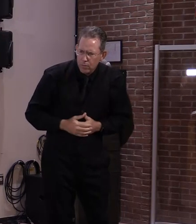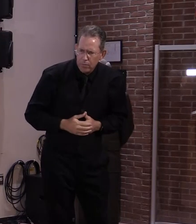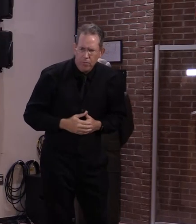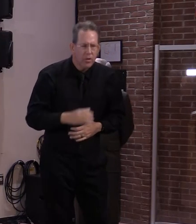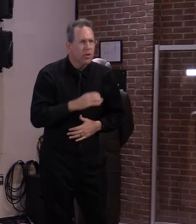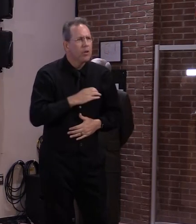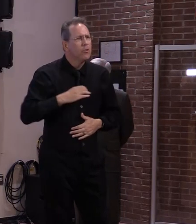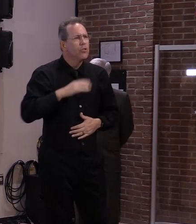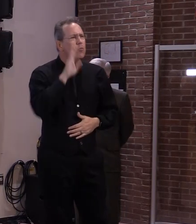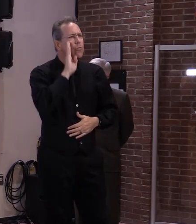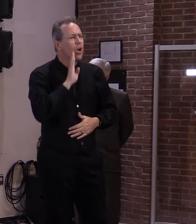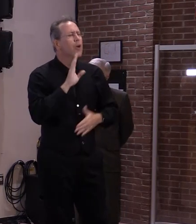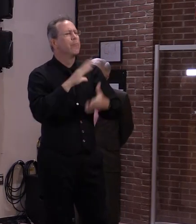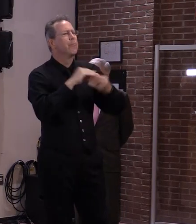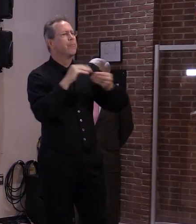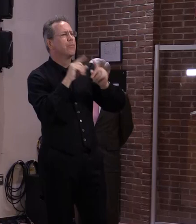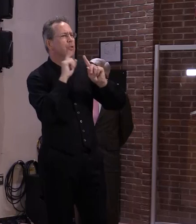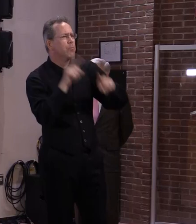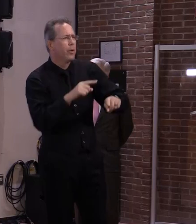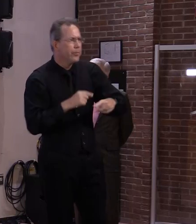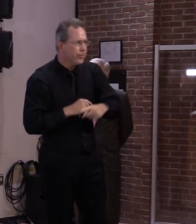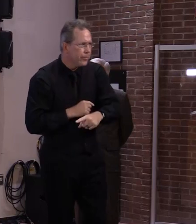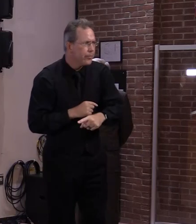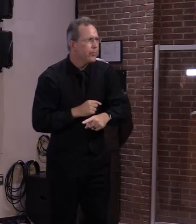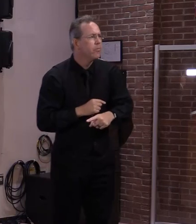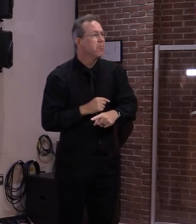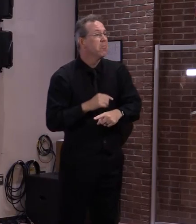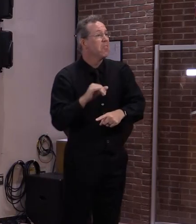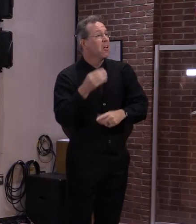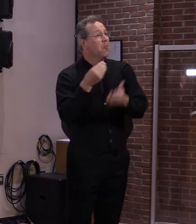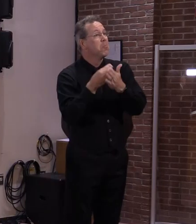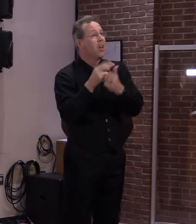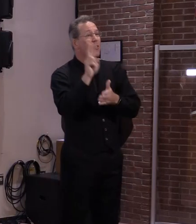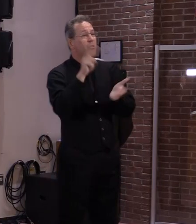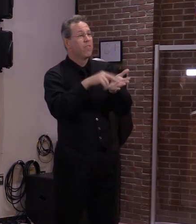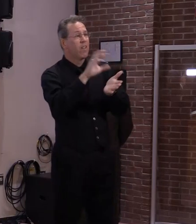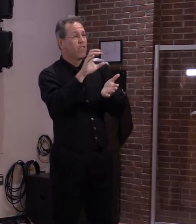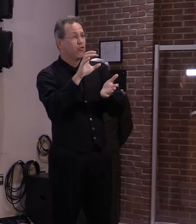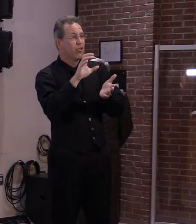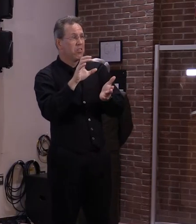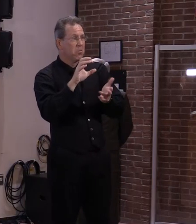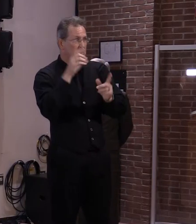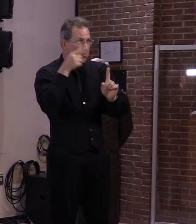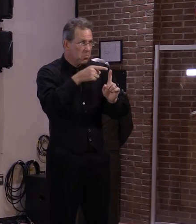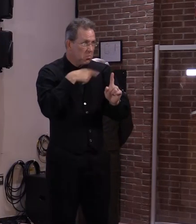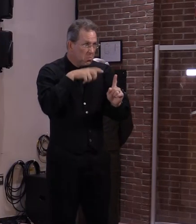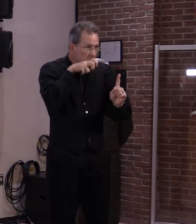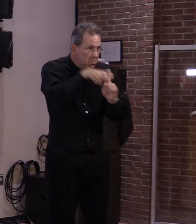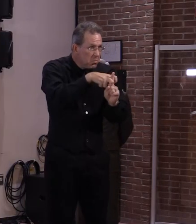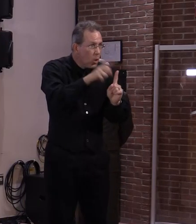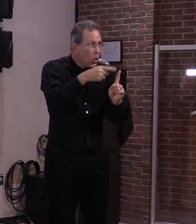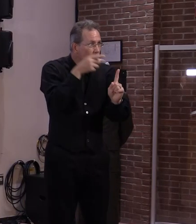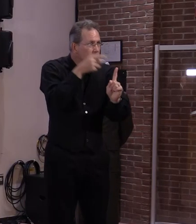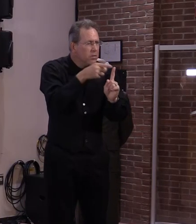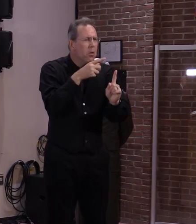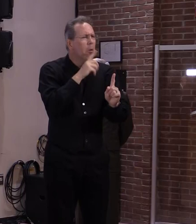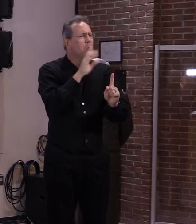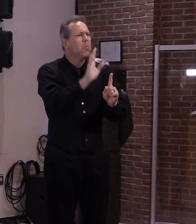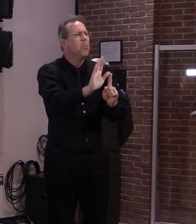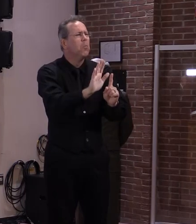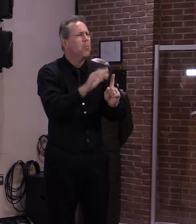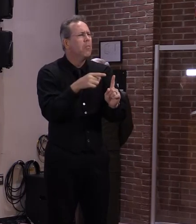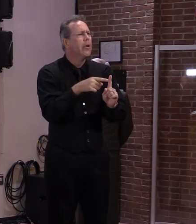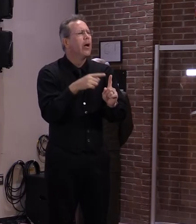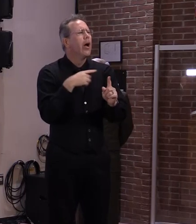The payment is not intended specifically to cover the cost of housing. It's being referred to as an essential